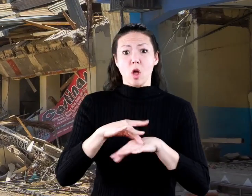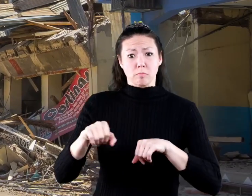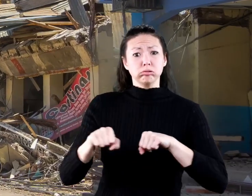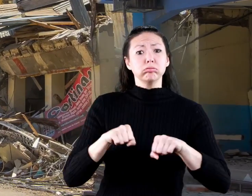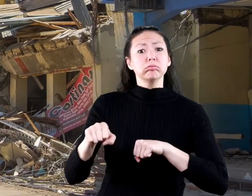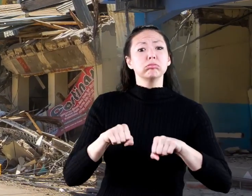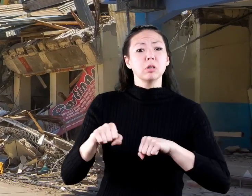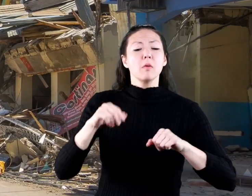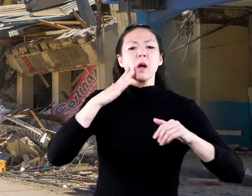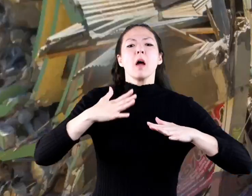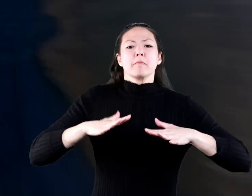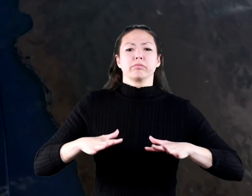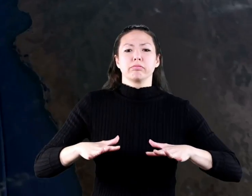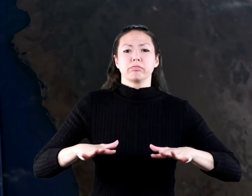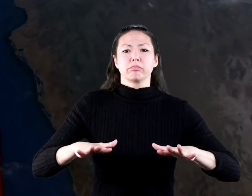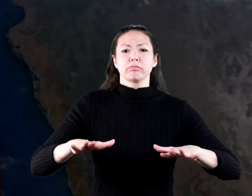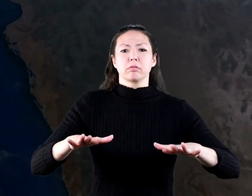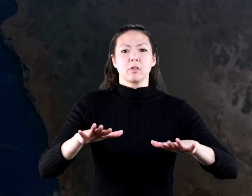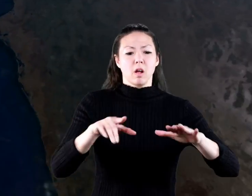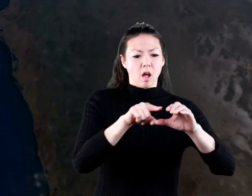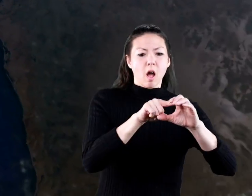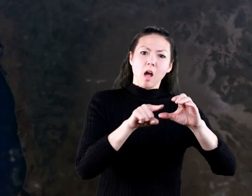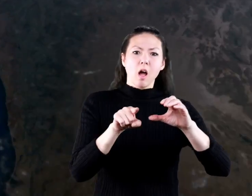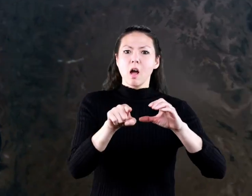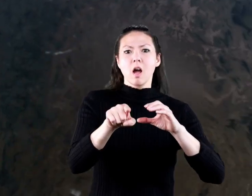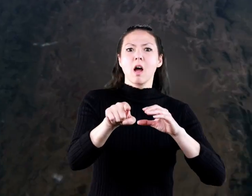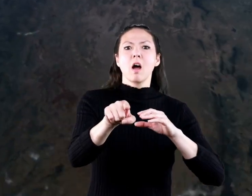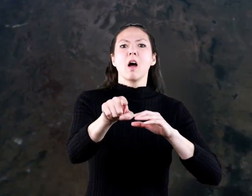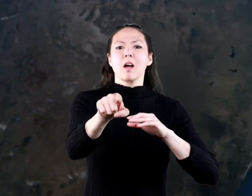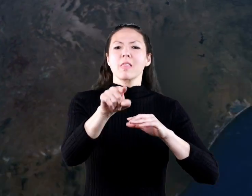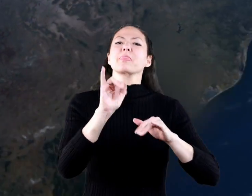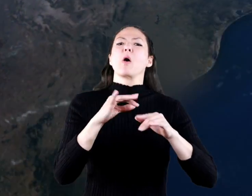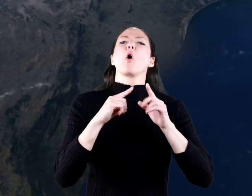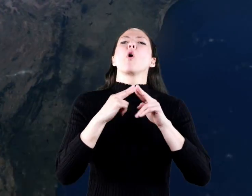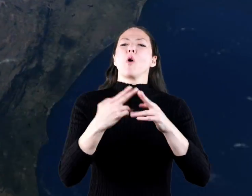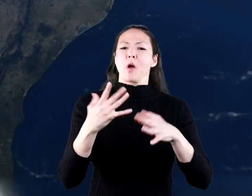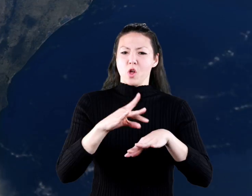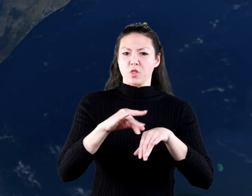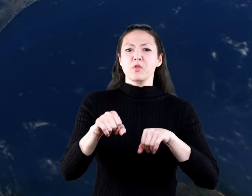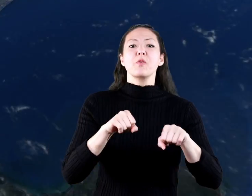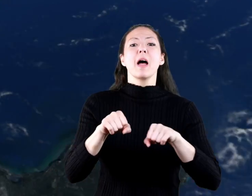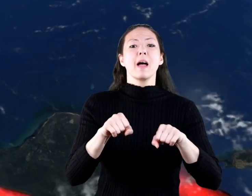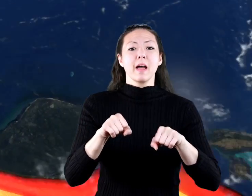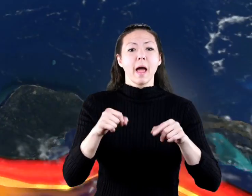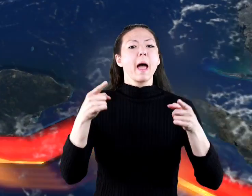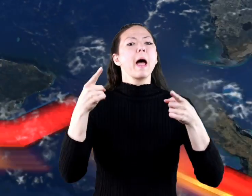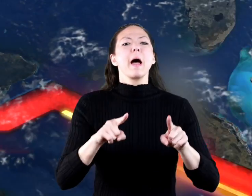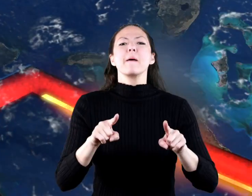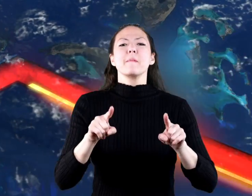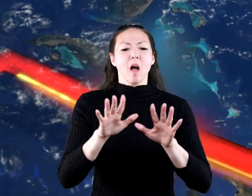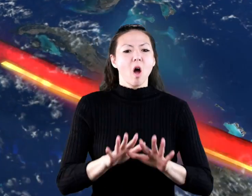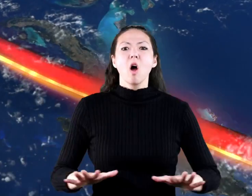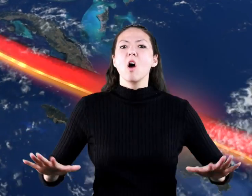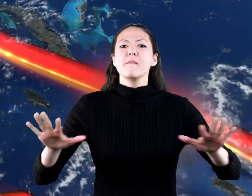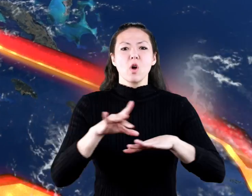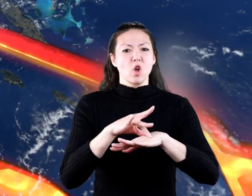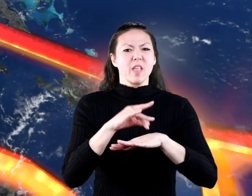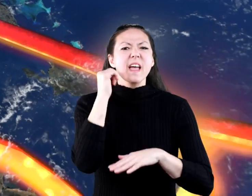the earth begins to shake. When a vibration travels through the earth's crust, this is an earthquake. They happen somewhere on the earth